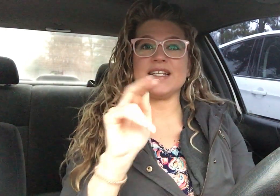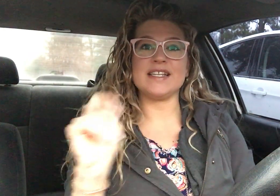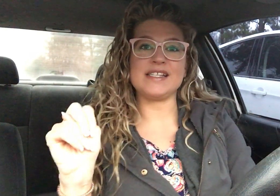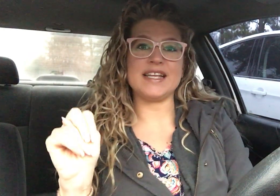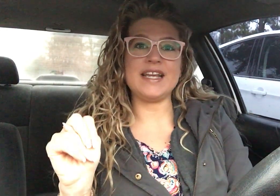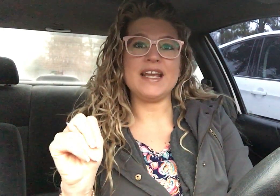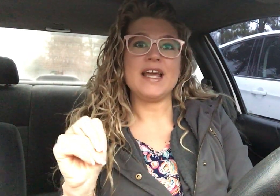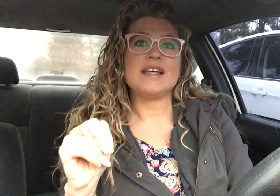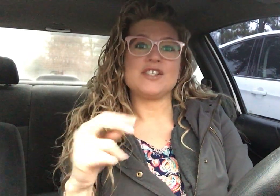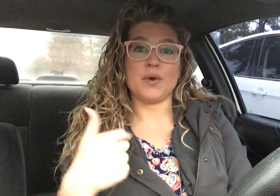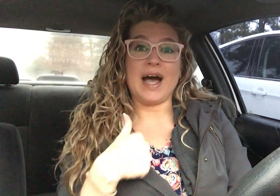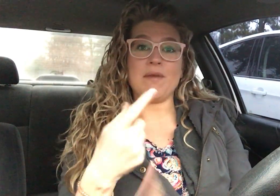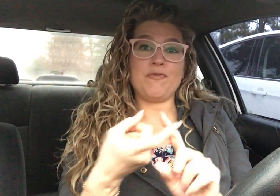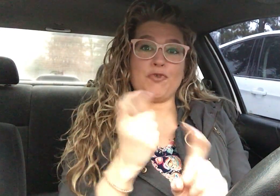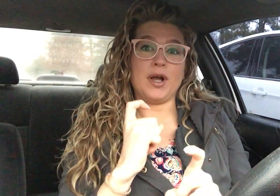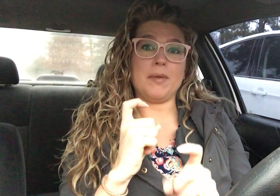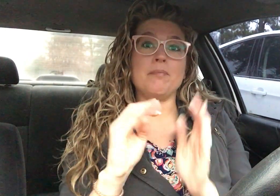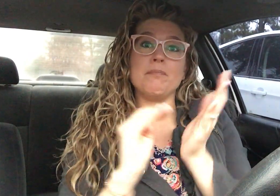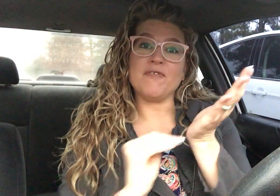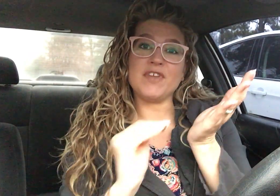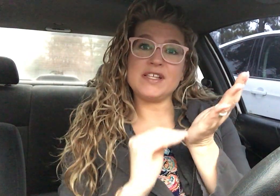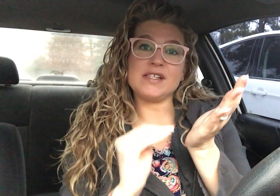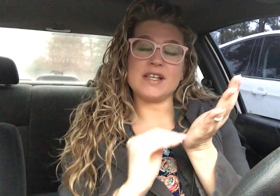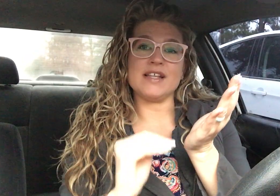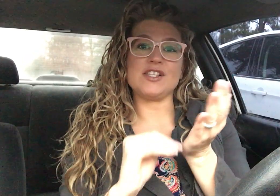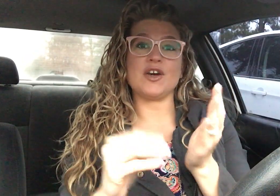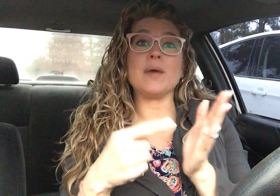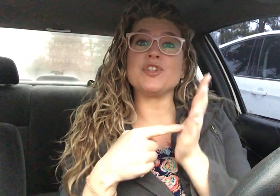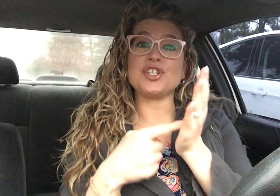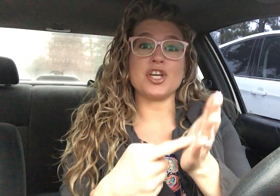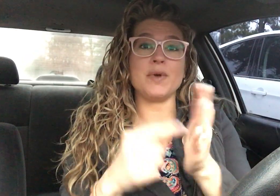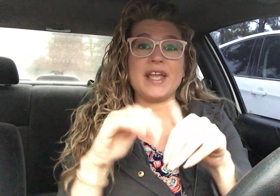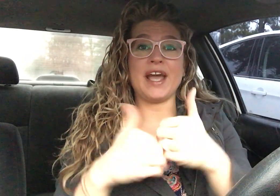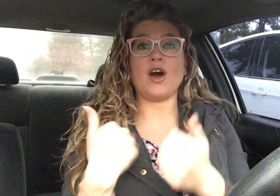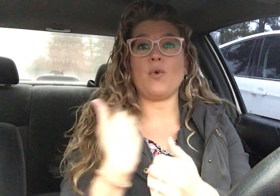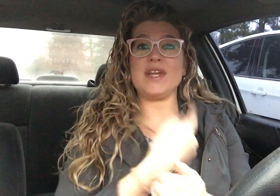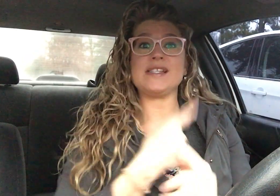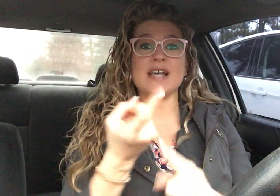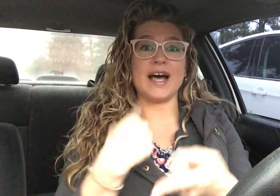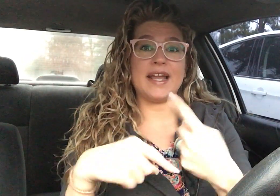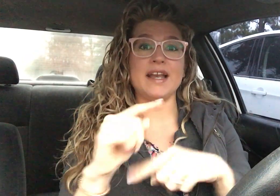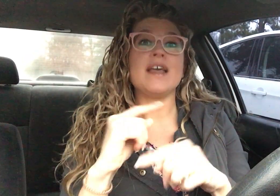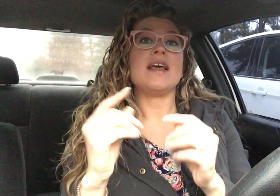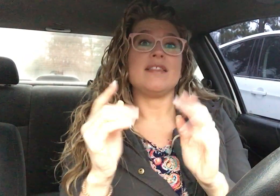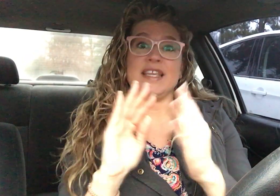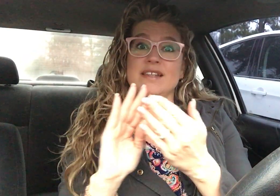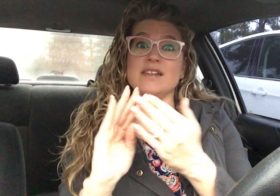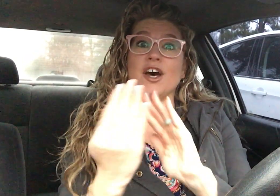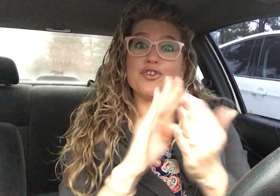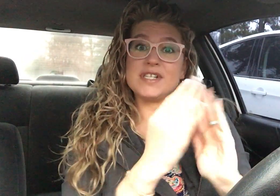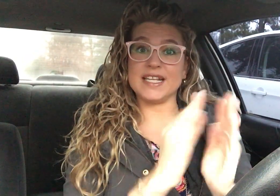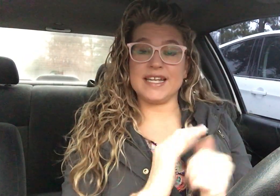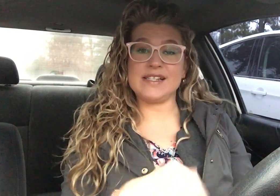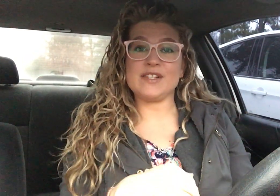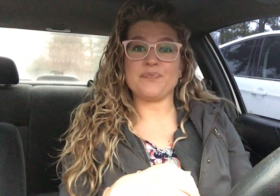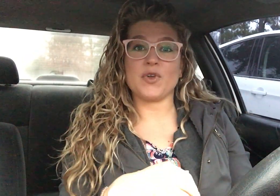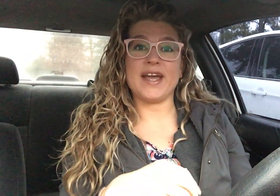Tennessee so I'm from Memphis and so I'm just showing you how we sign these other cities okay